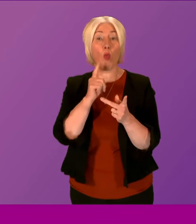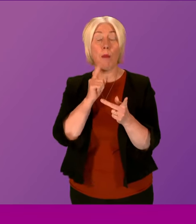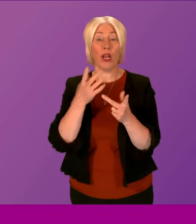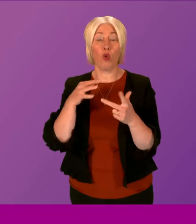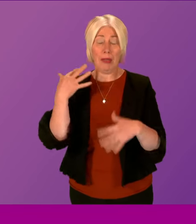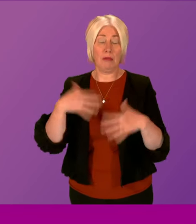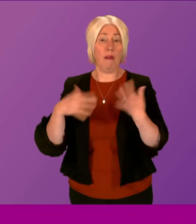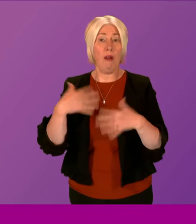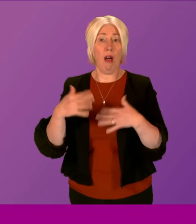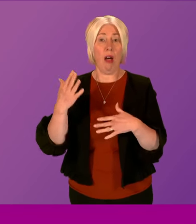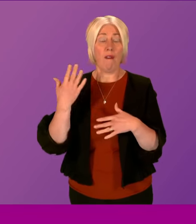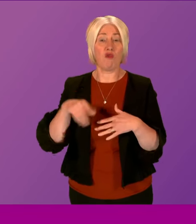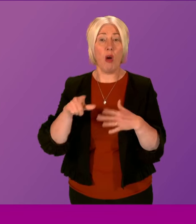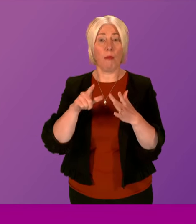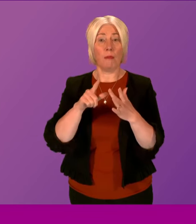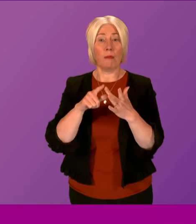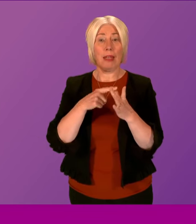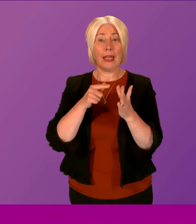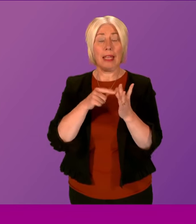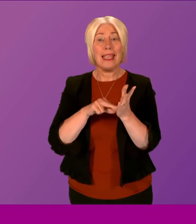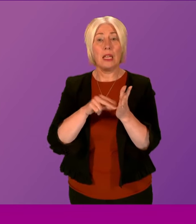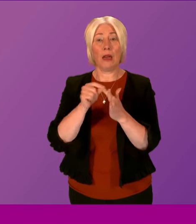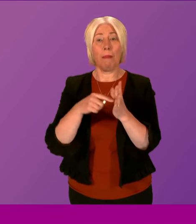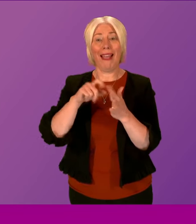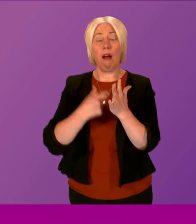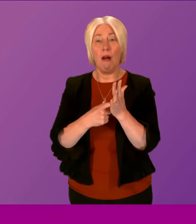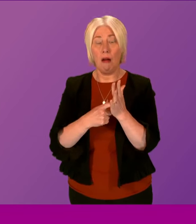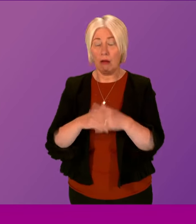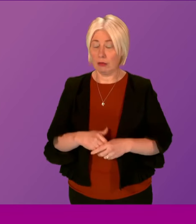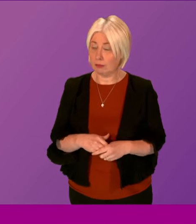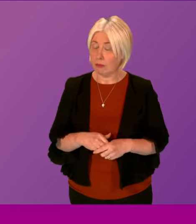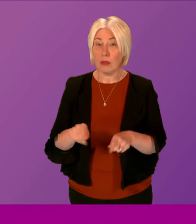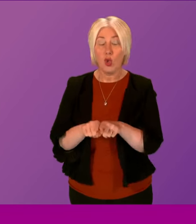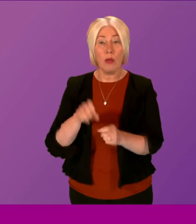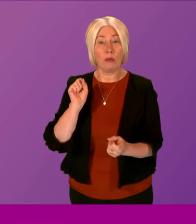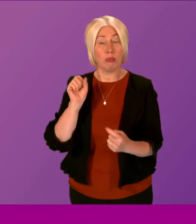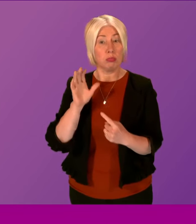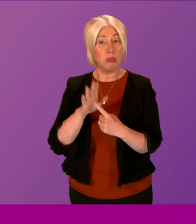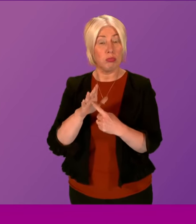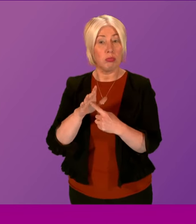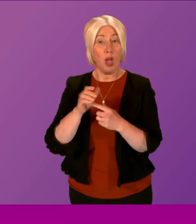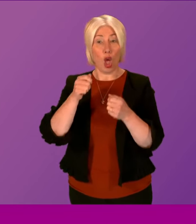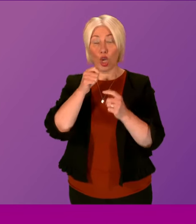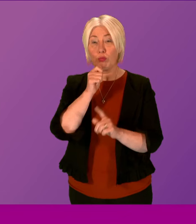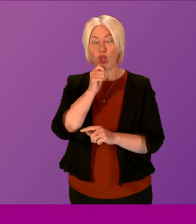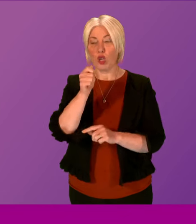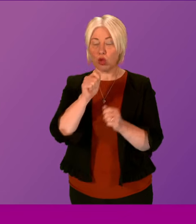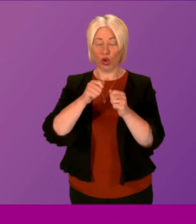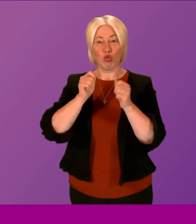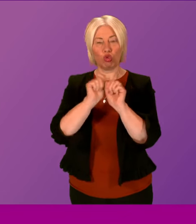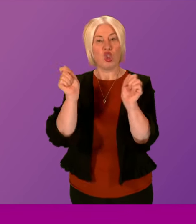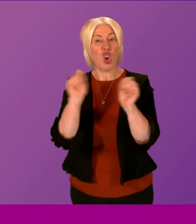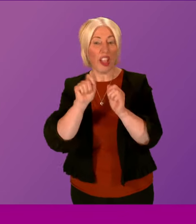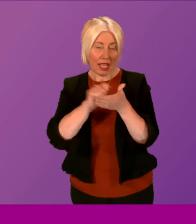of Ian Packer. Can I also recognise the important role that journalists have played in this as well? The Sunday